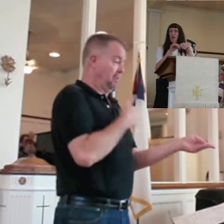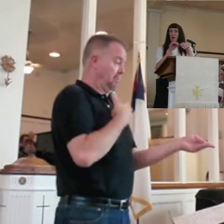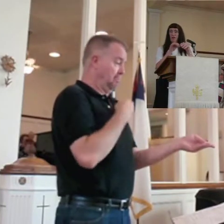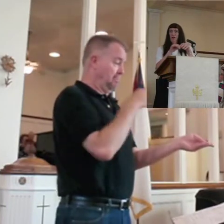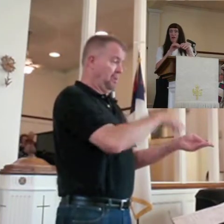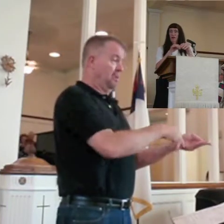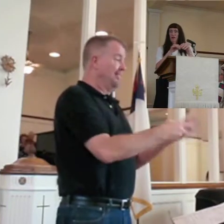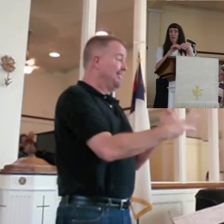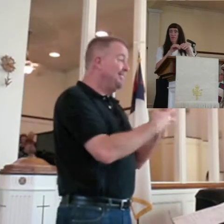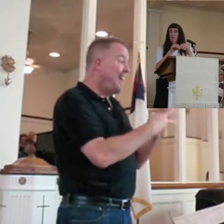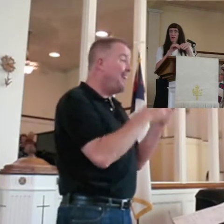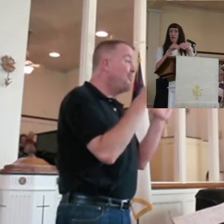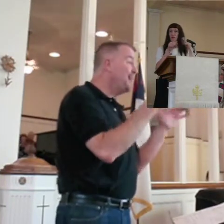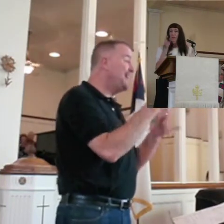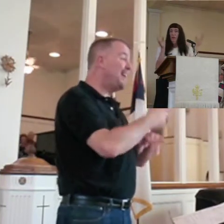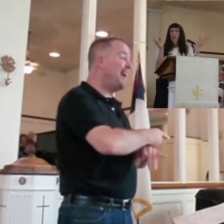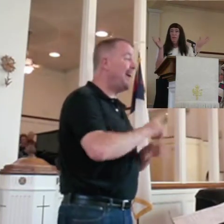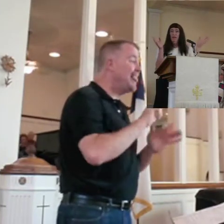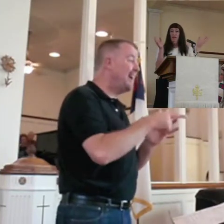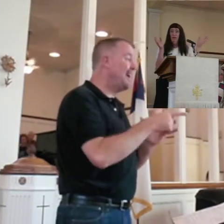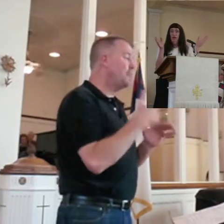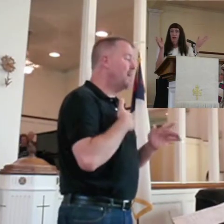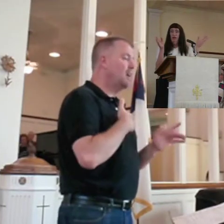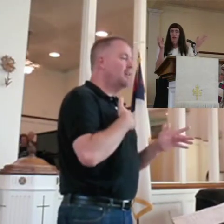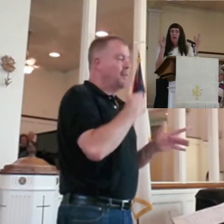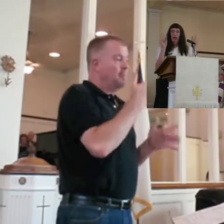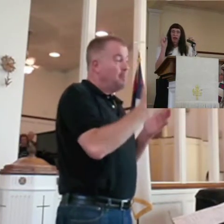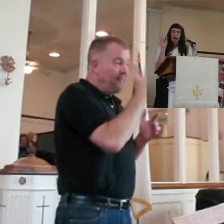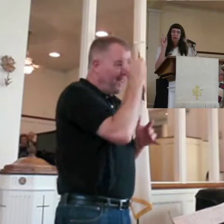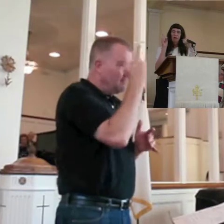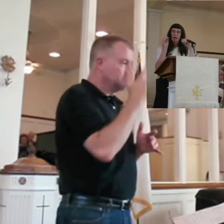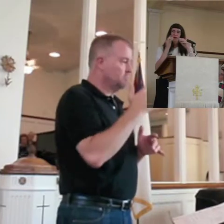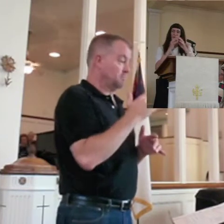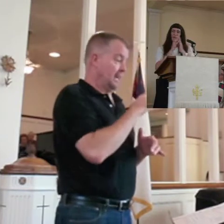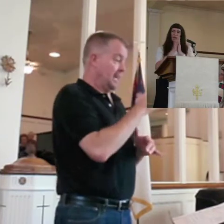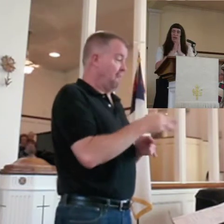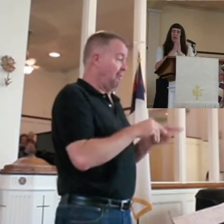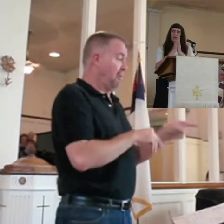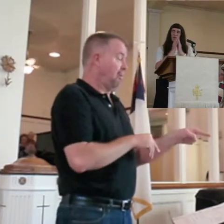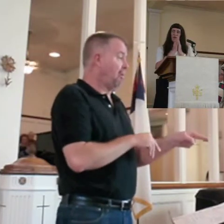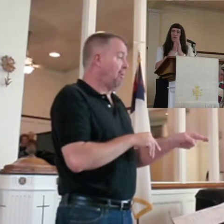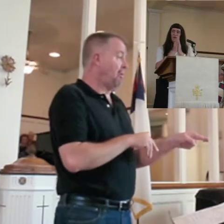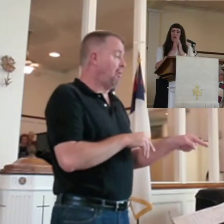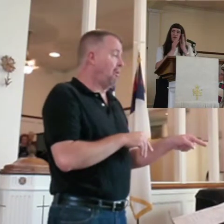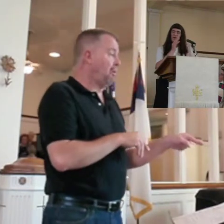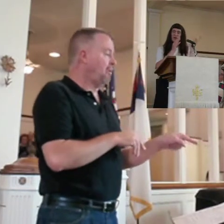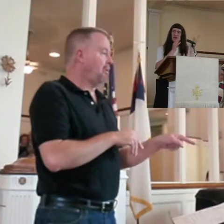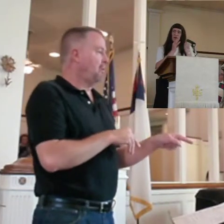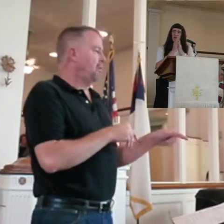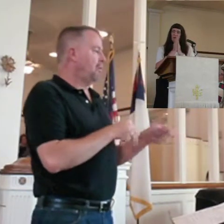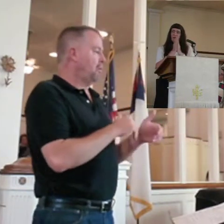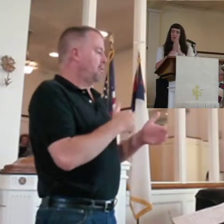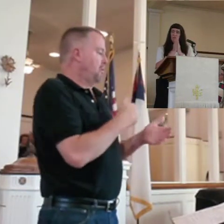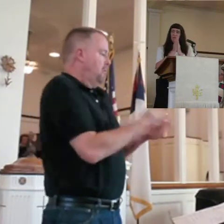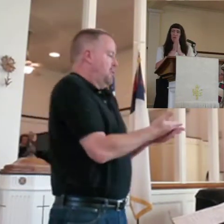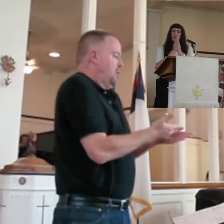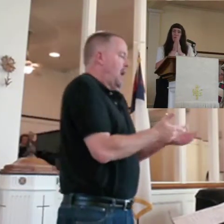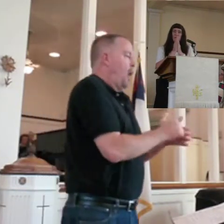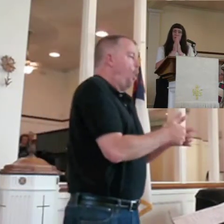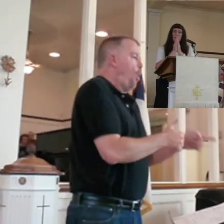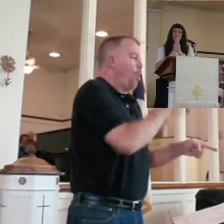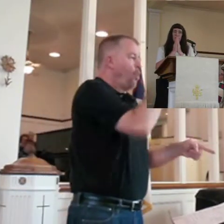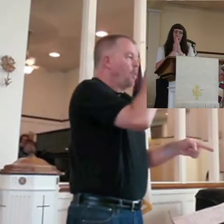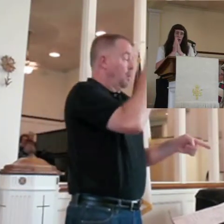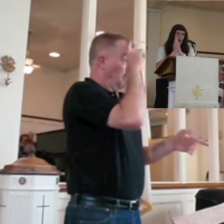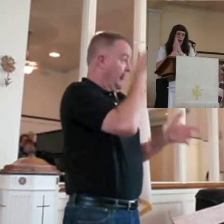to save it for a rainy day or something, because all my money is in the bank. And I have a feeling that God put it there for doing the kindness for this gentleman who was